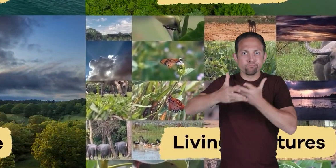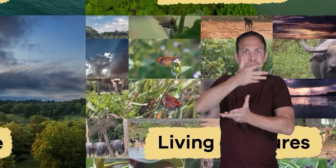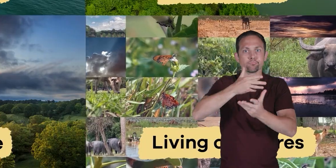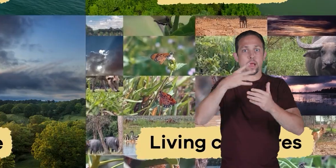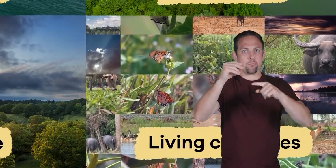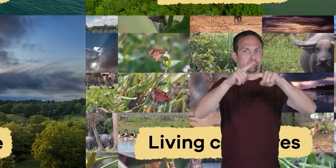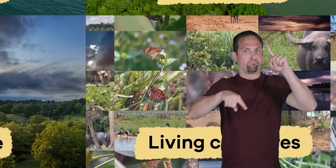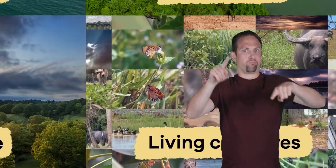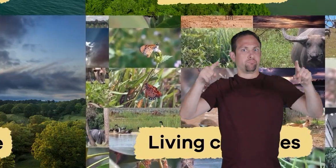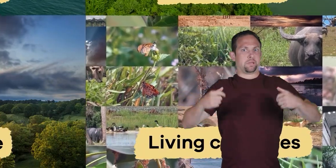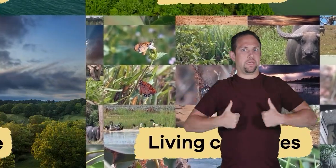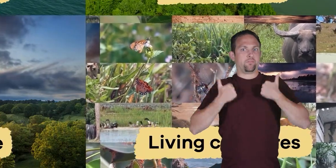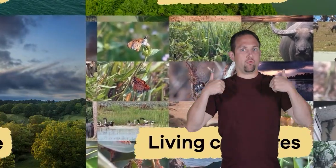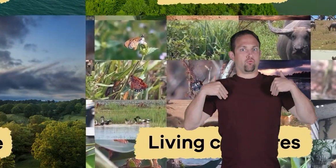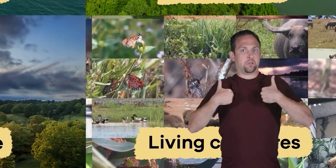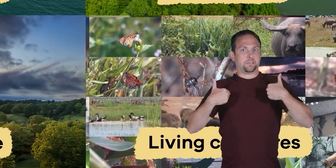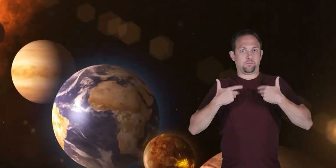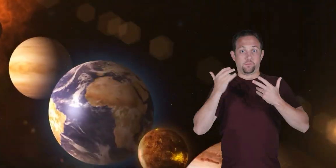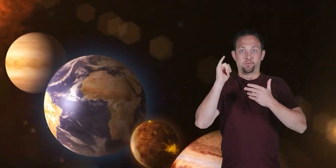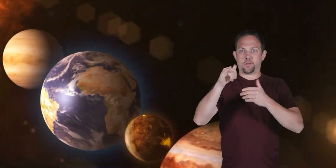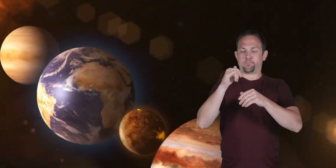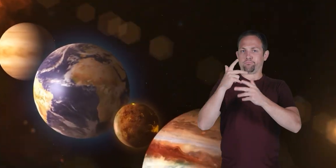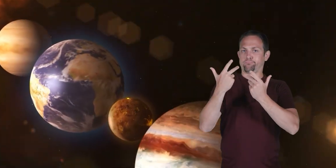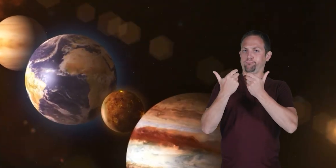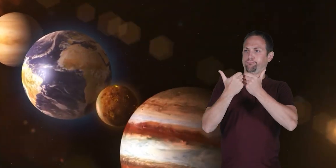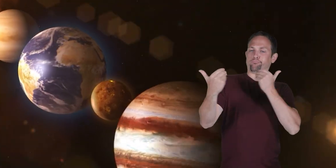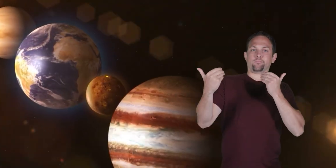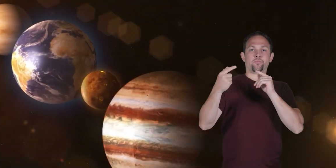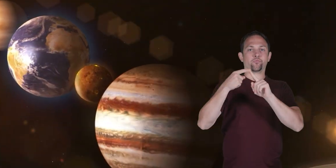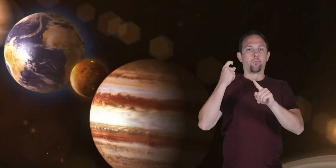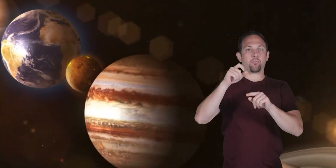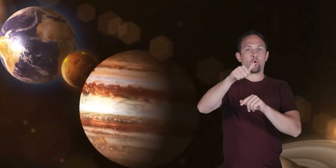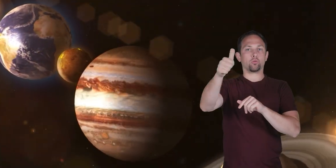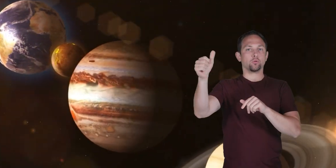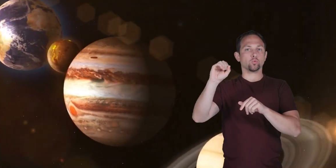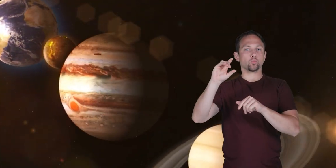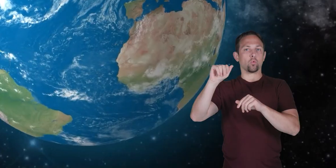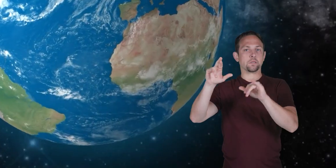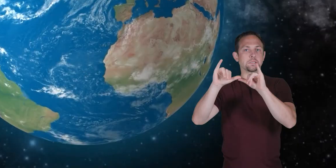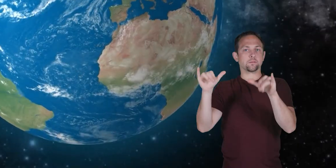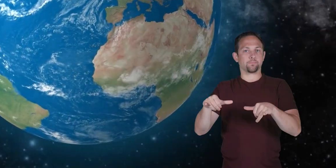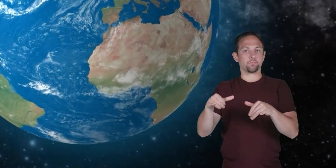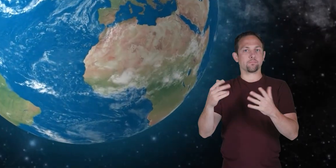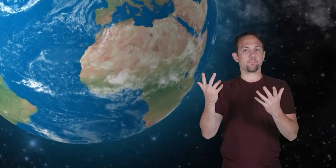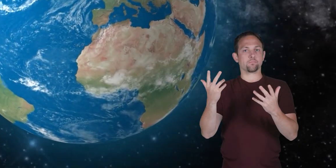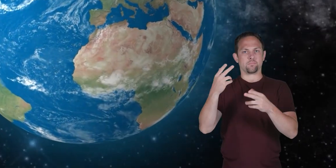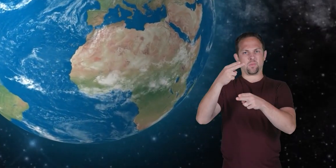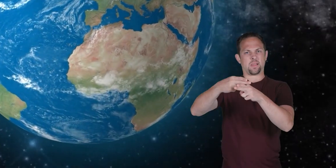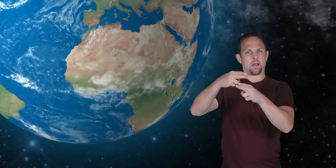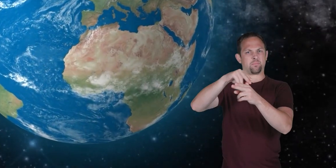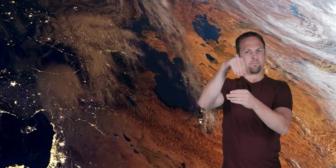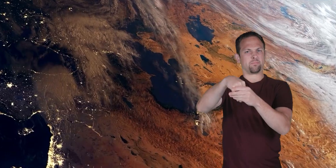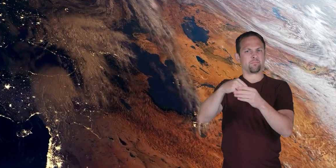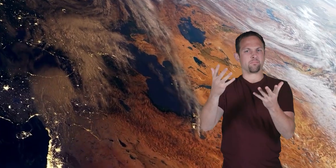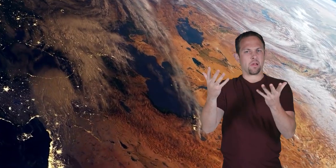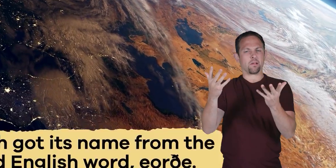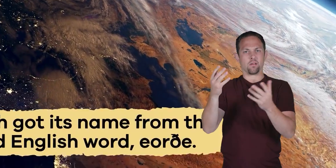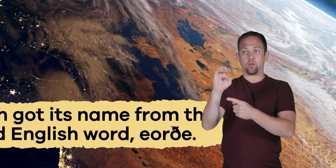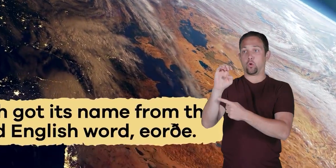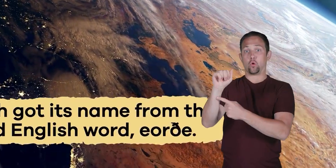various living creatures set it apart in the solar system what's in a name well earth got